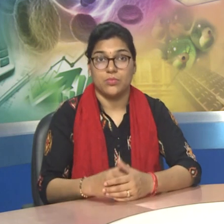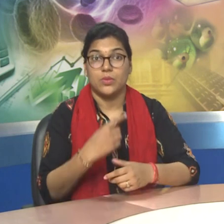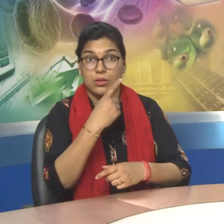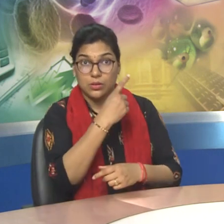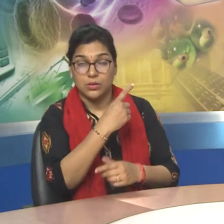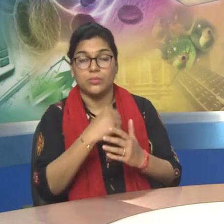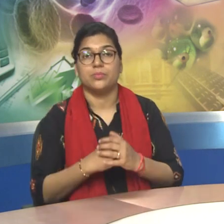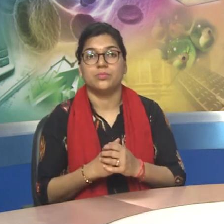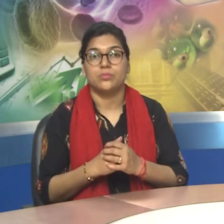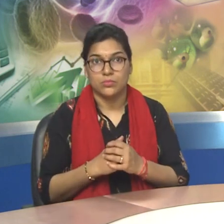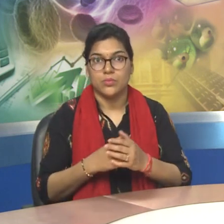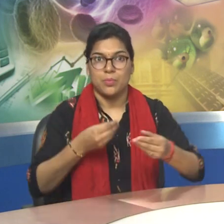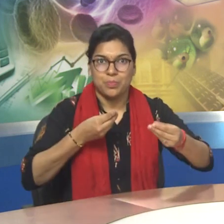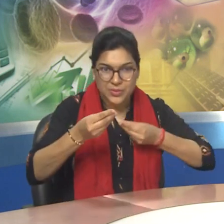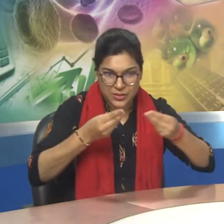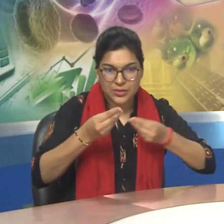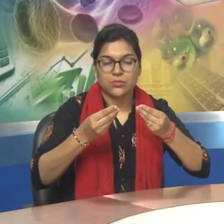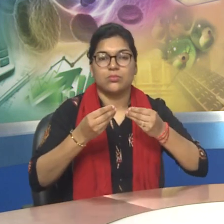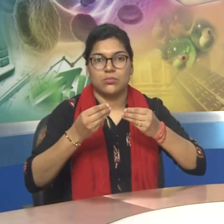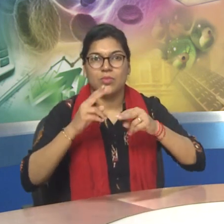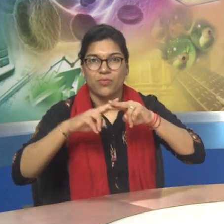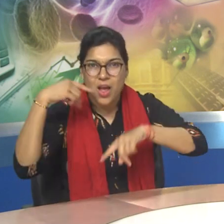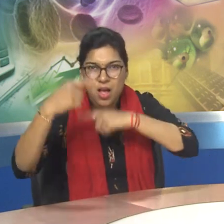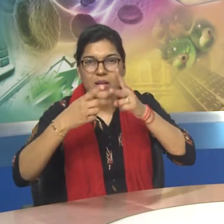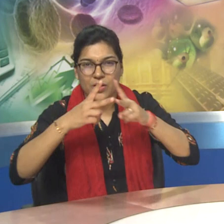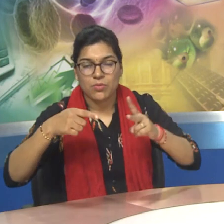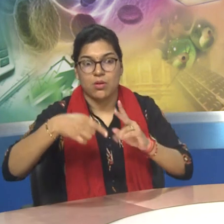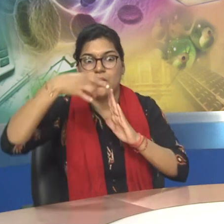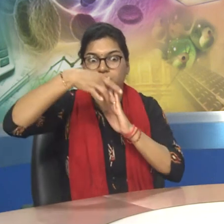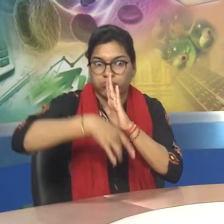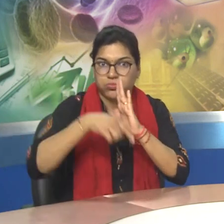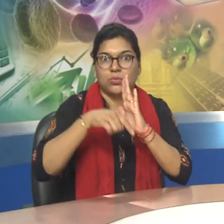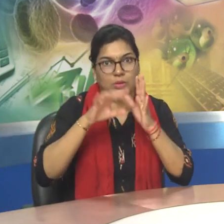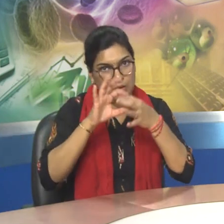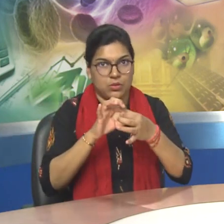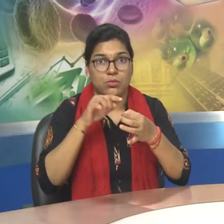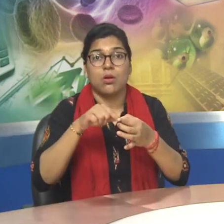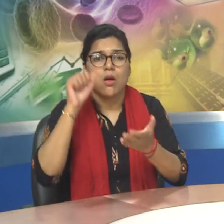You can see the slide representing trade and business periodicals.